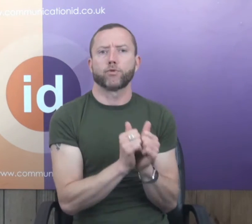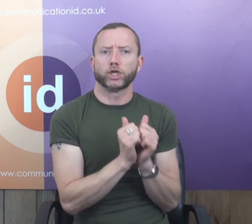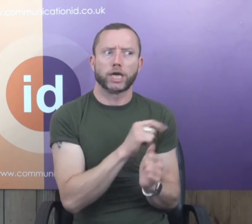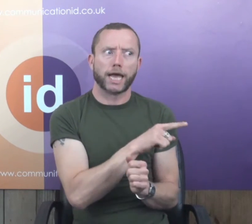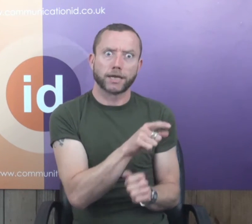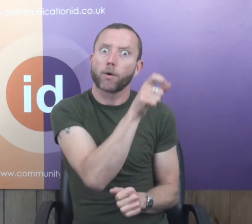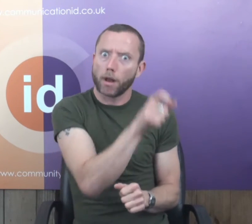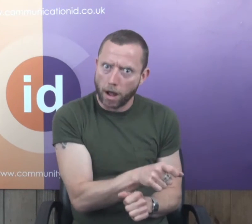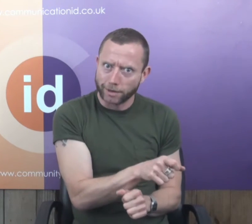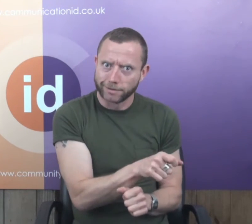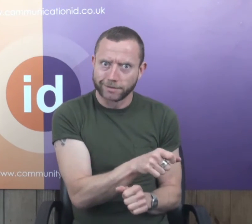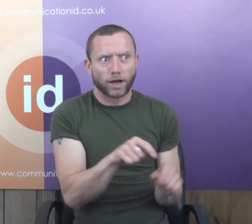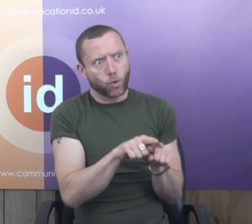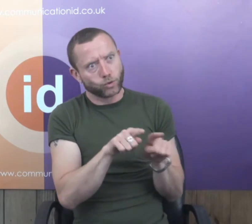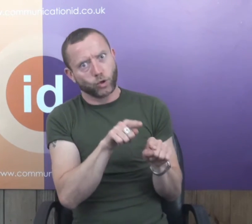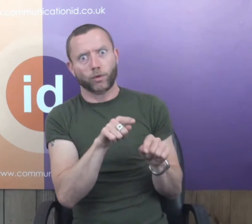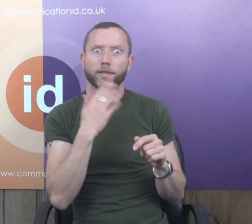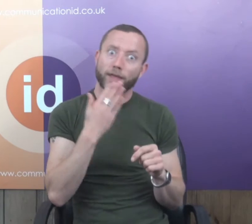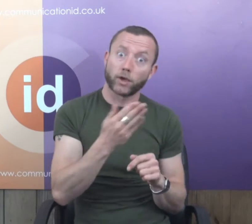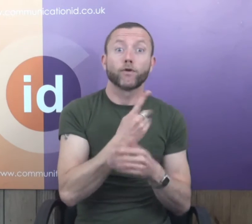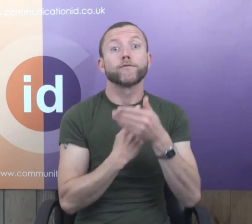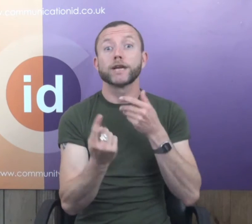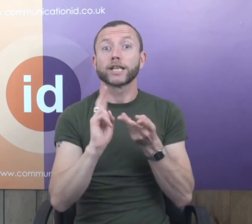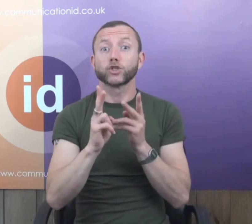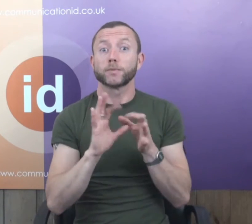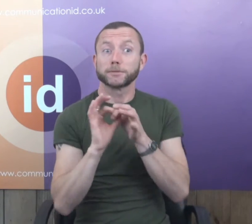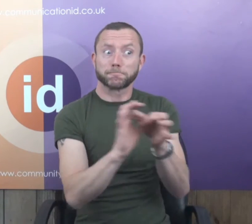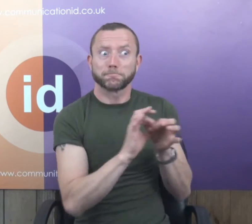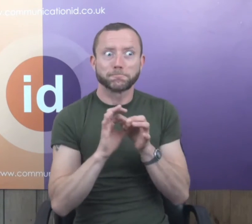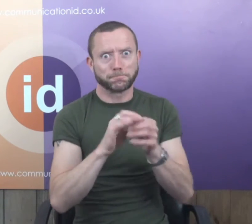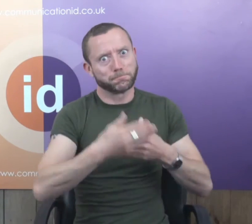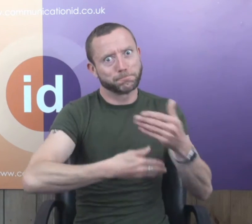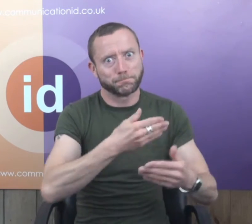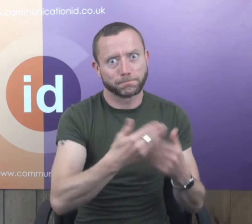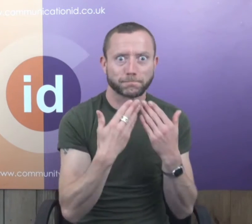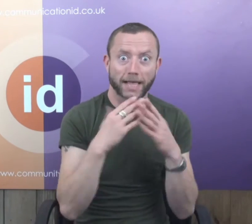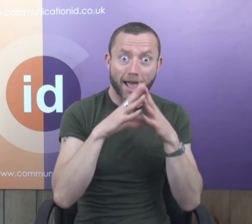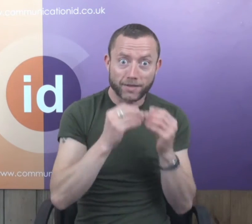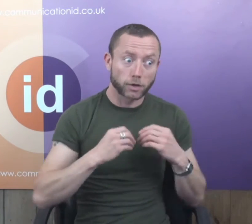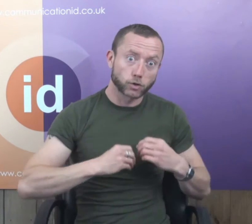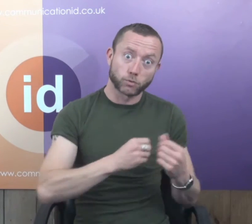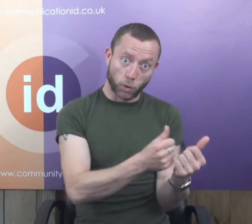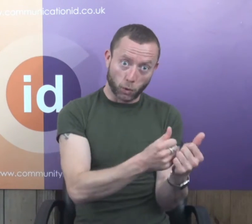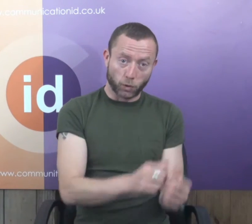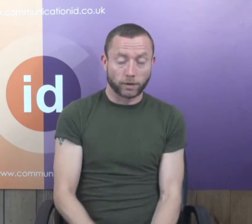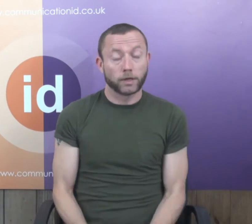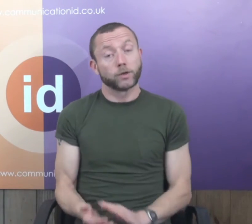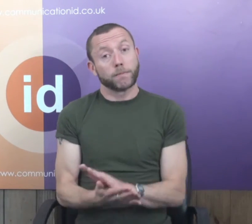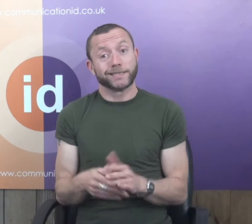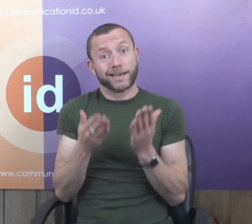and it is doing well. I really appreciate the clients that we work with and also the freelance interpreters that we work with to make everything